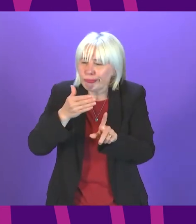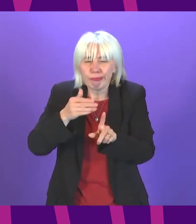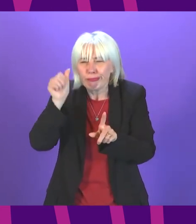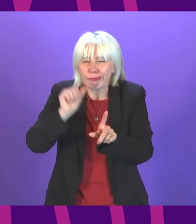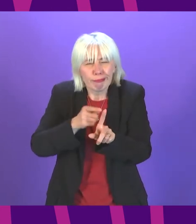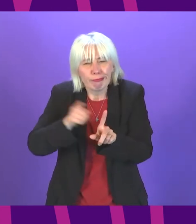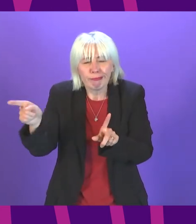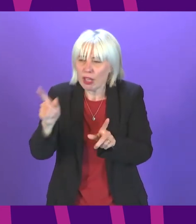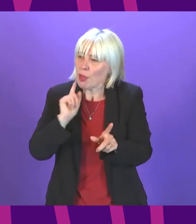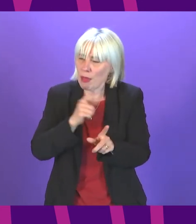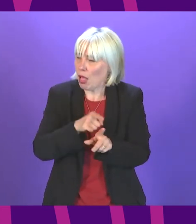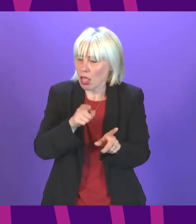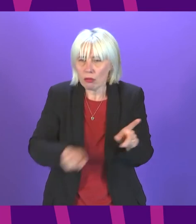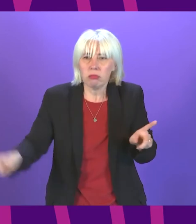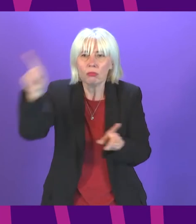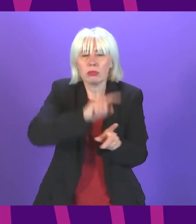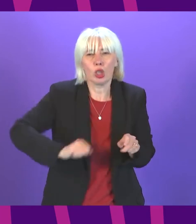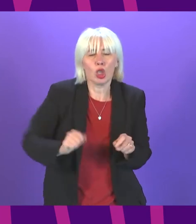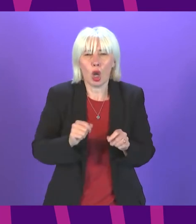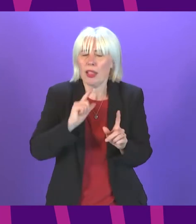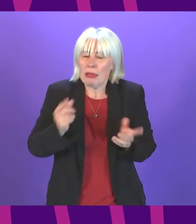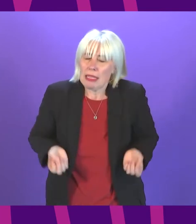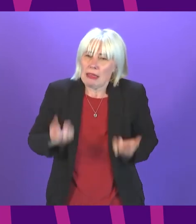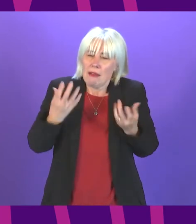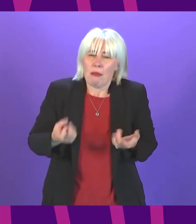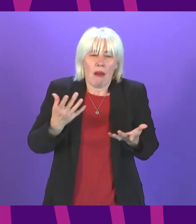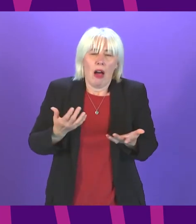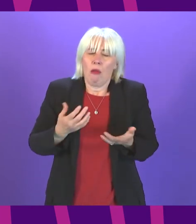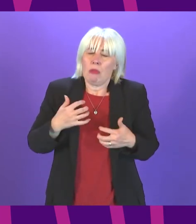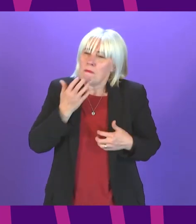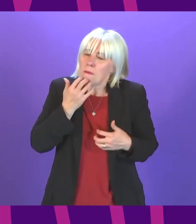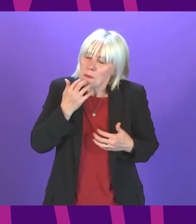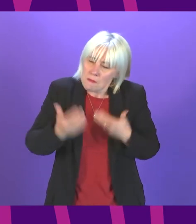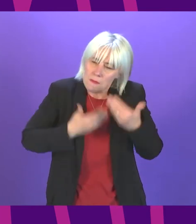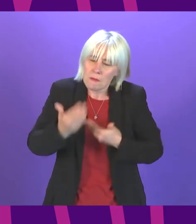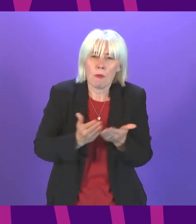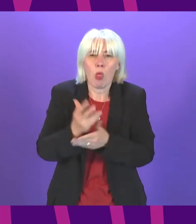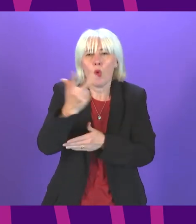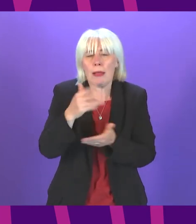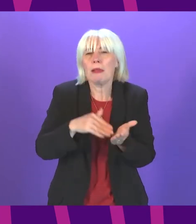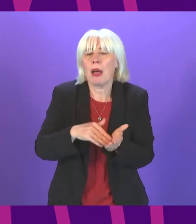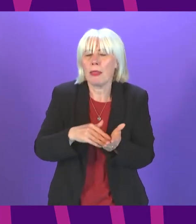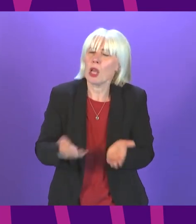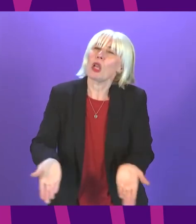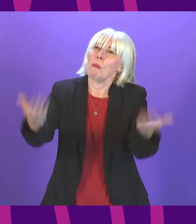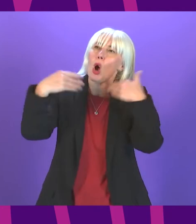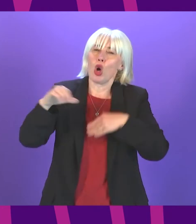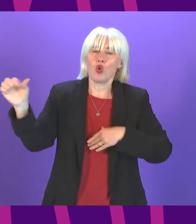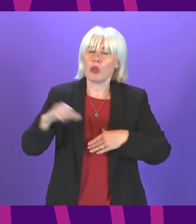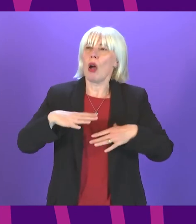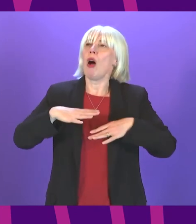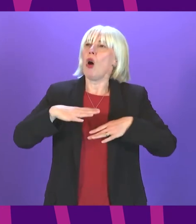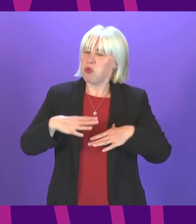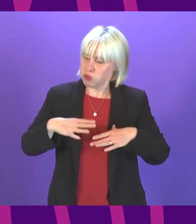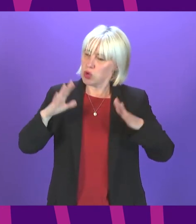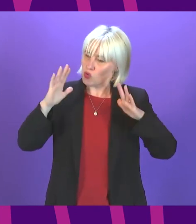people across this country have made during the last 18 months surely to wake and a chance to